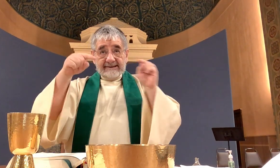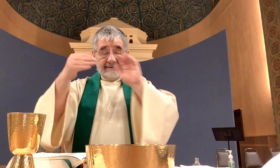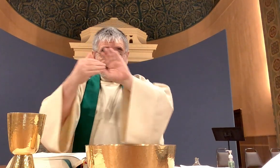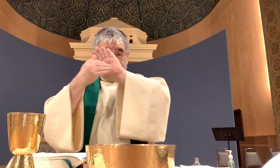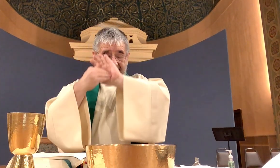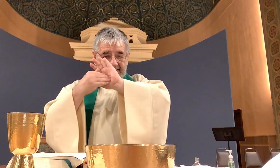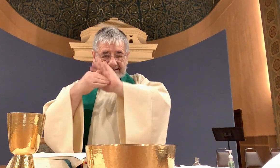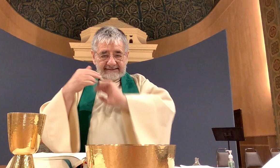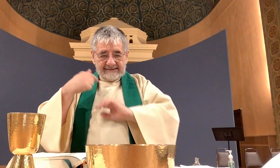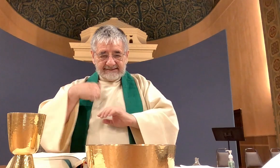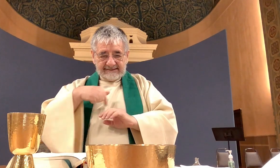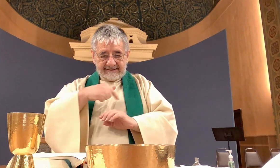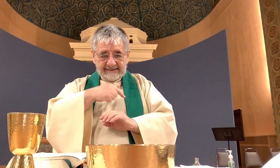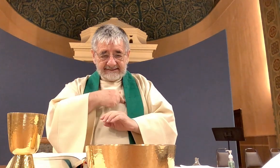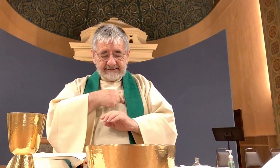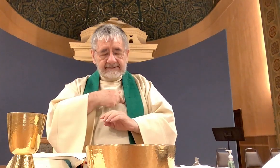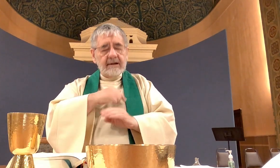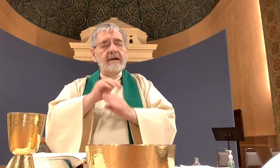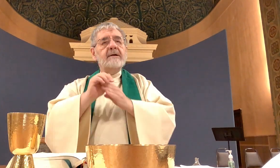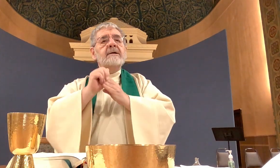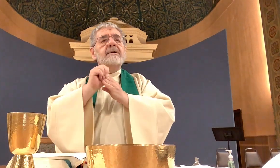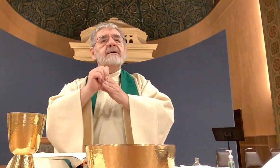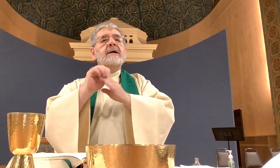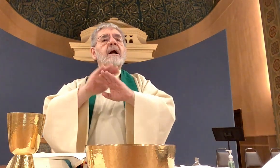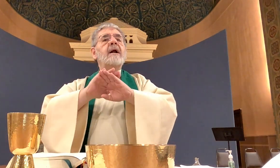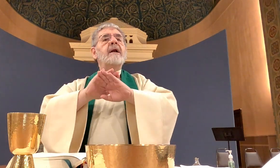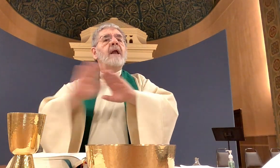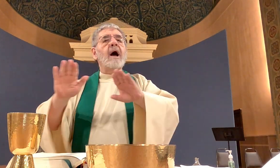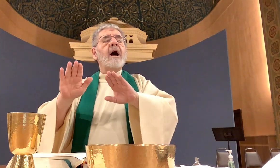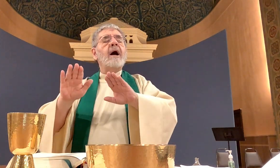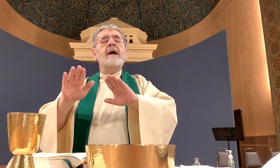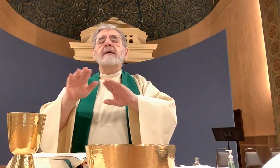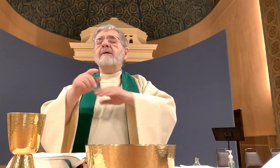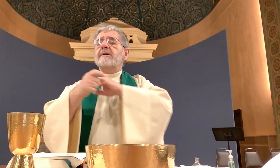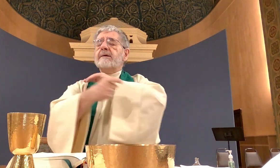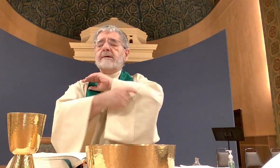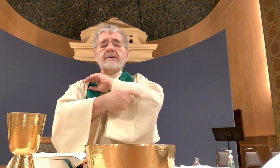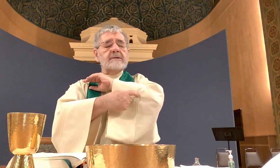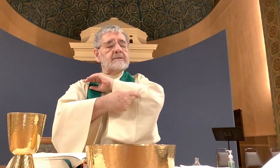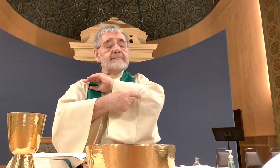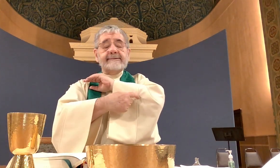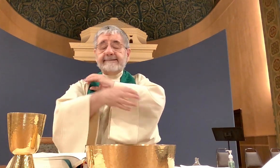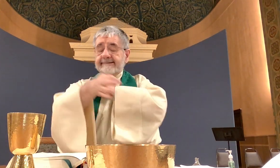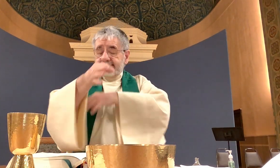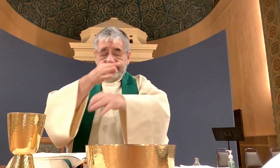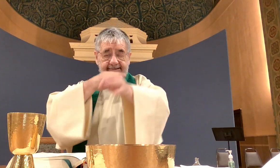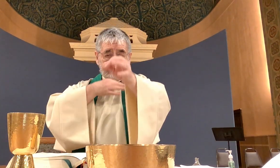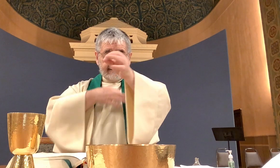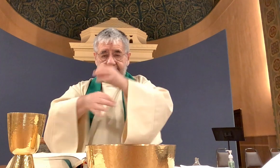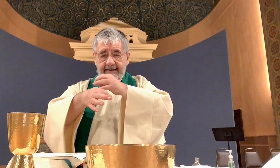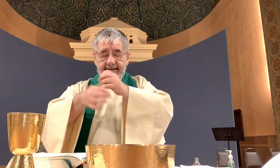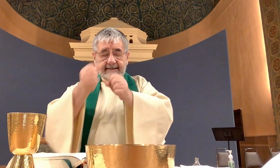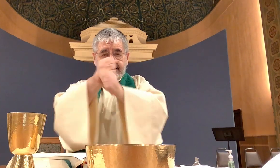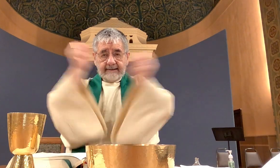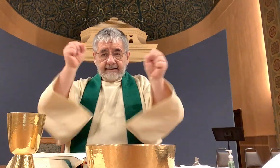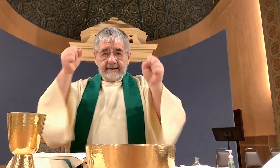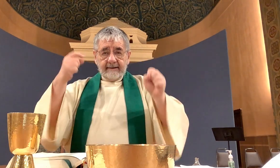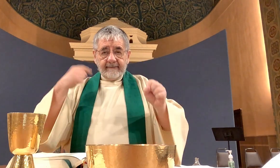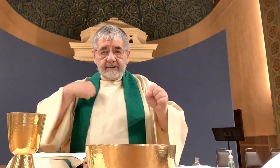and lead us not into temptation but deliver us from evil thine is